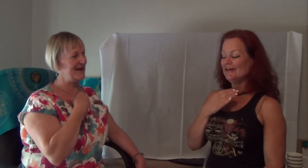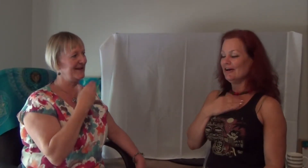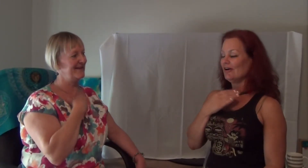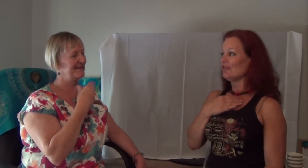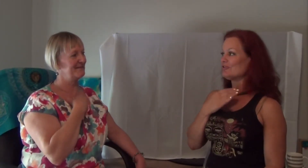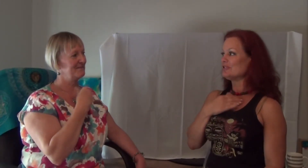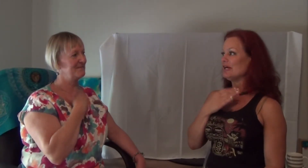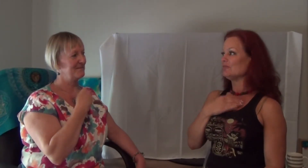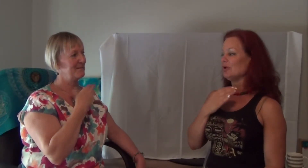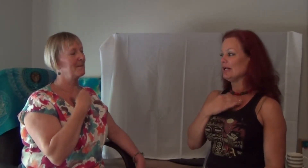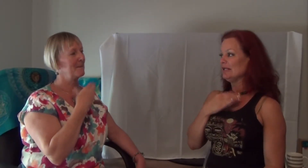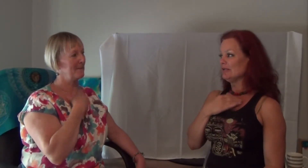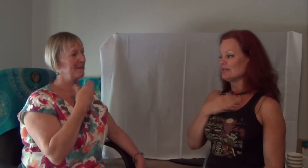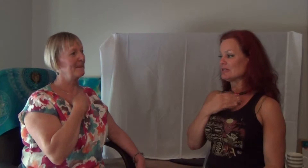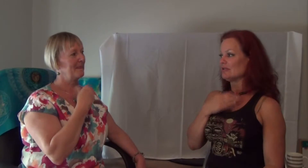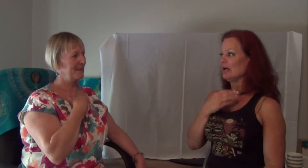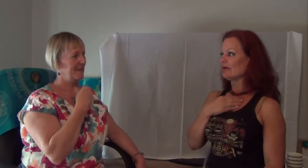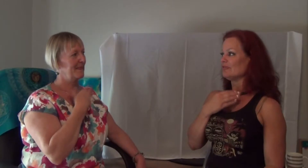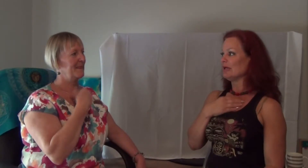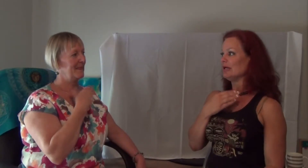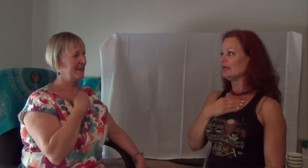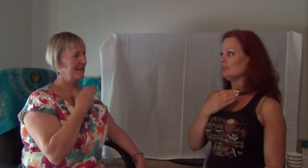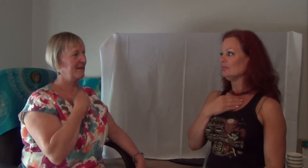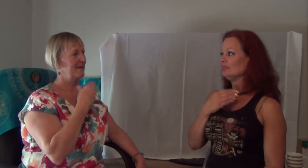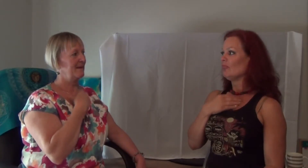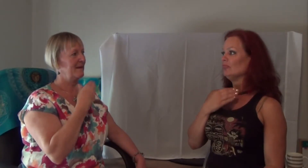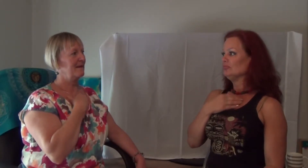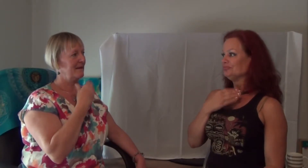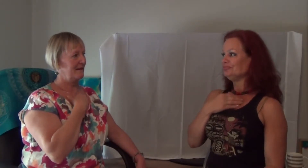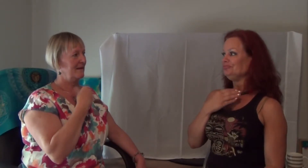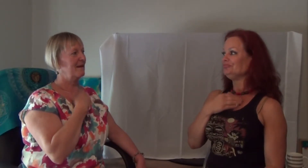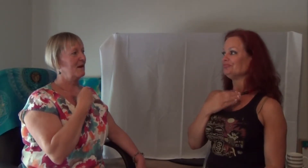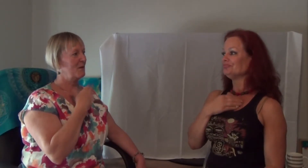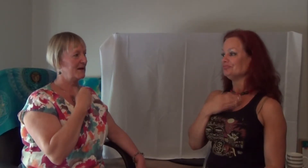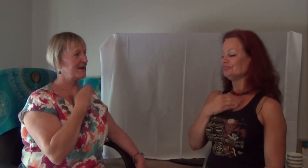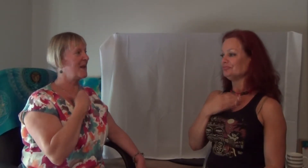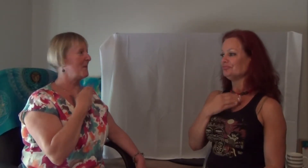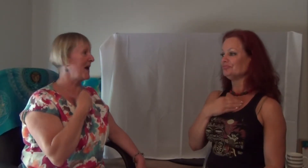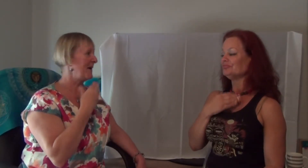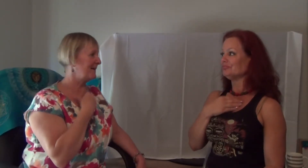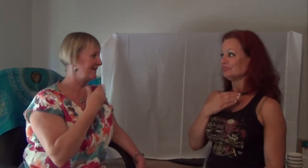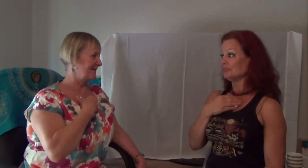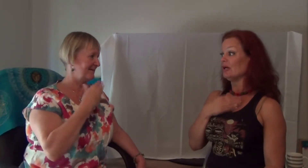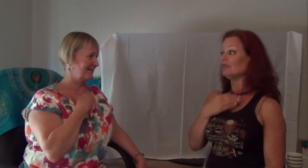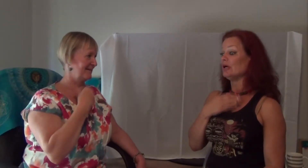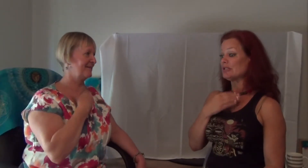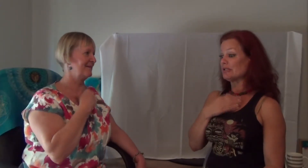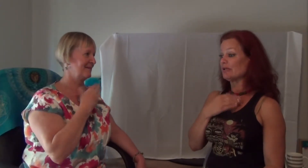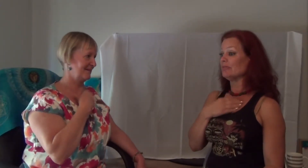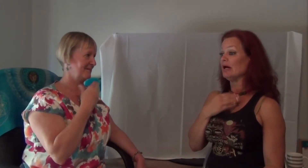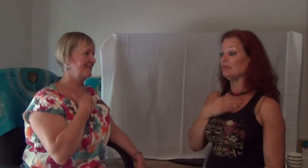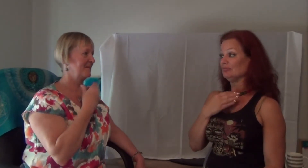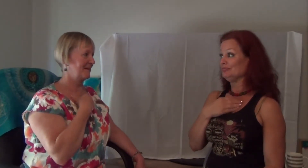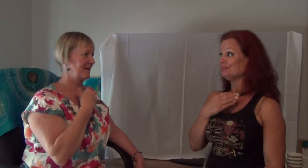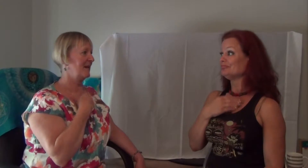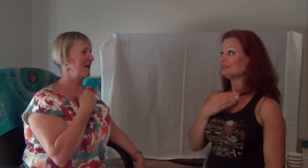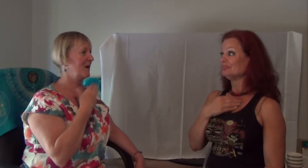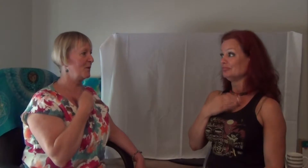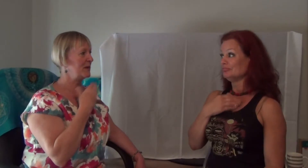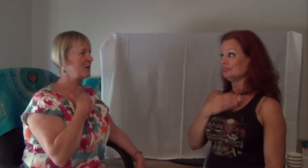my head All those dead pine needles in the back of my head. I want to take them out. I want to take them out. Along with